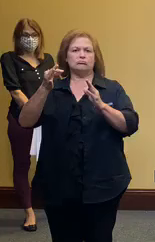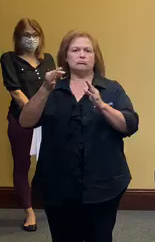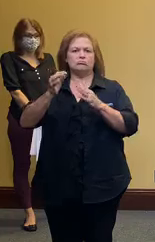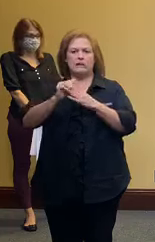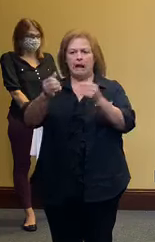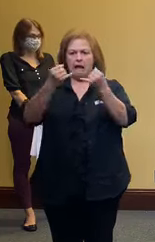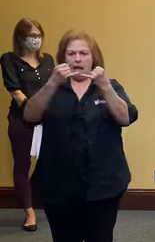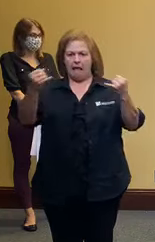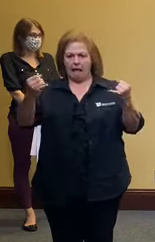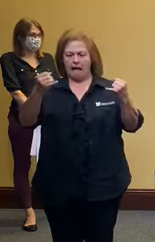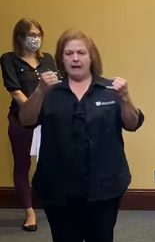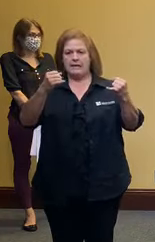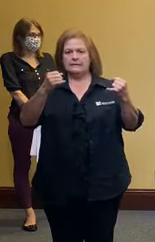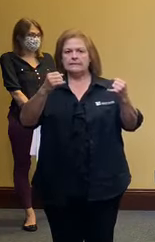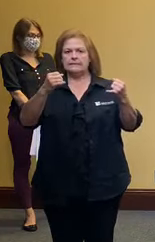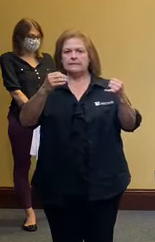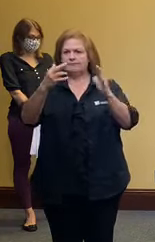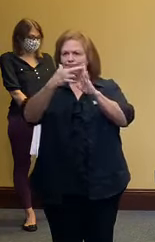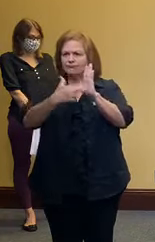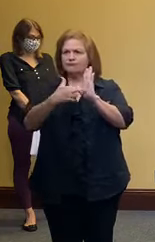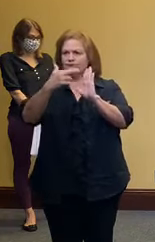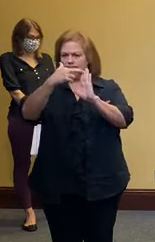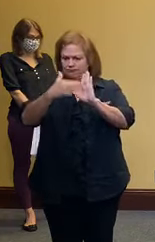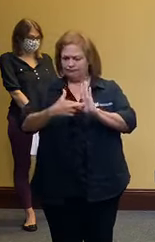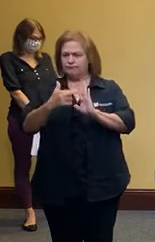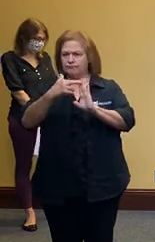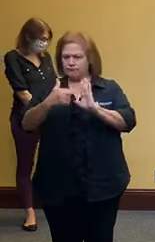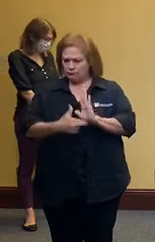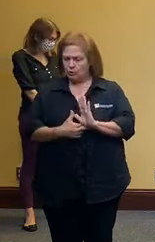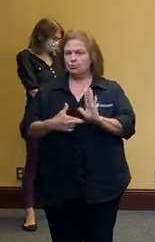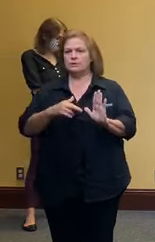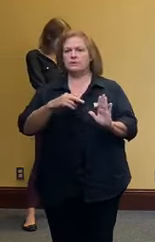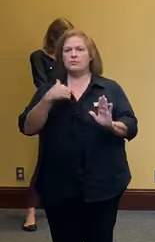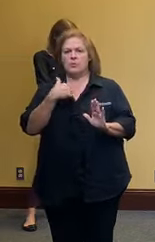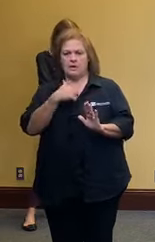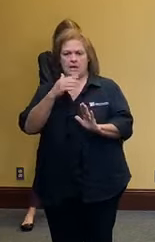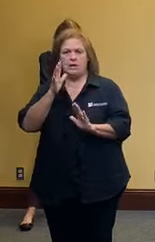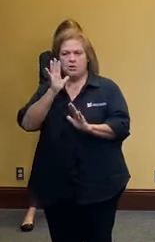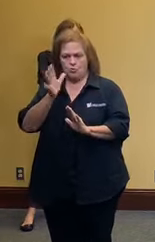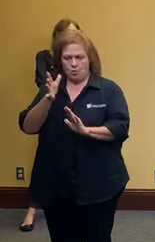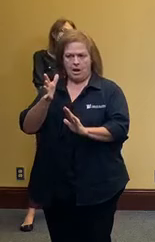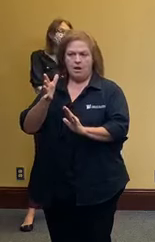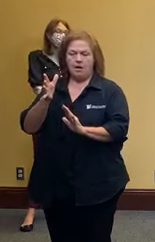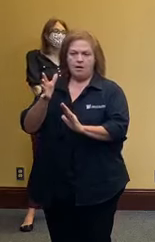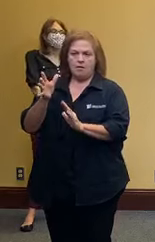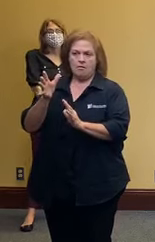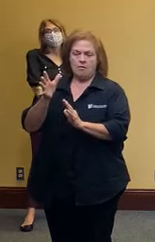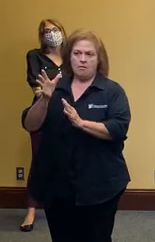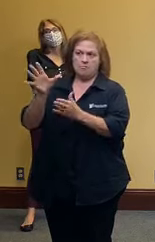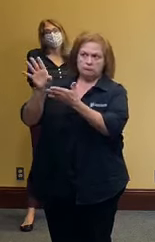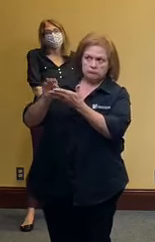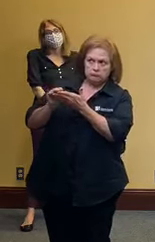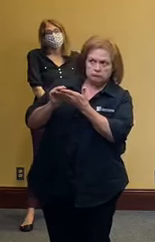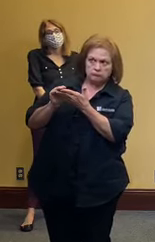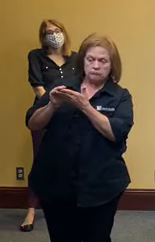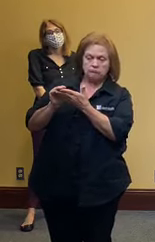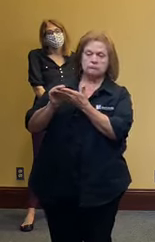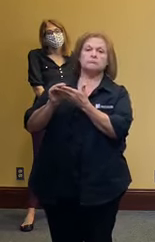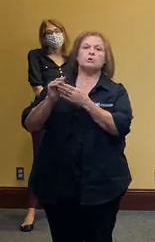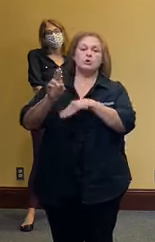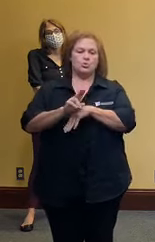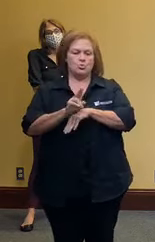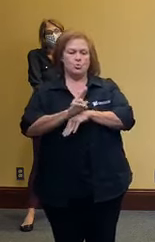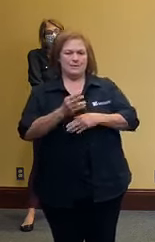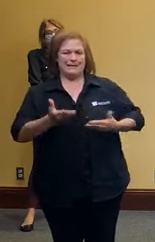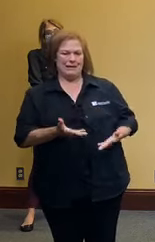and learning what those guidelines look like and we will factor them in uh to our decision making as well and we'll give you more